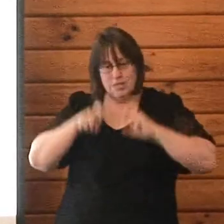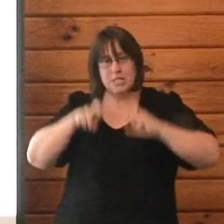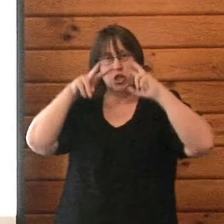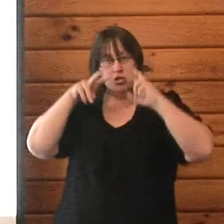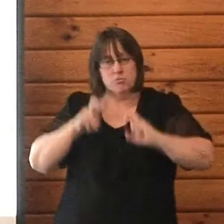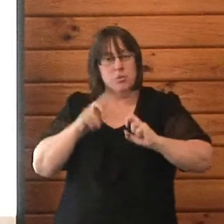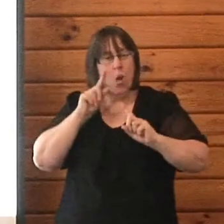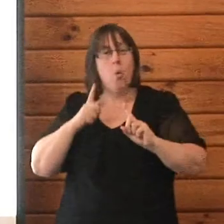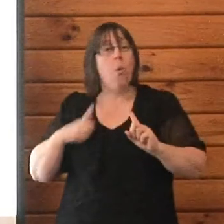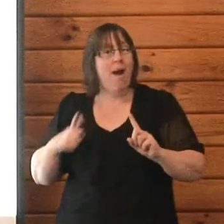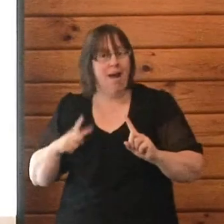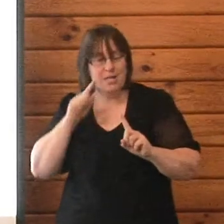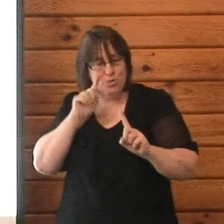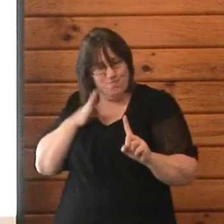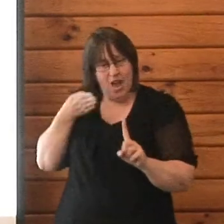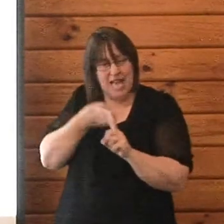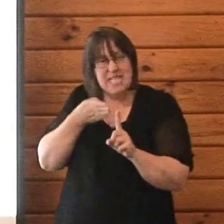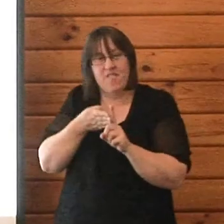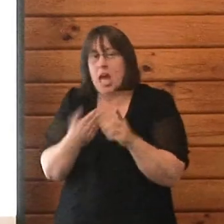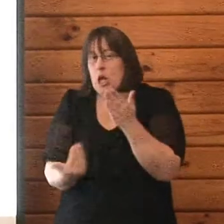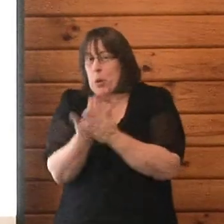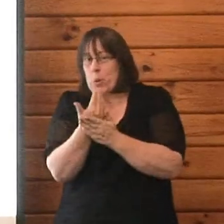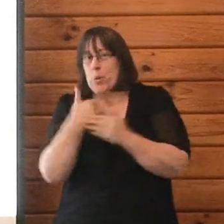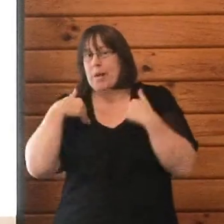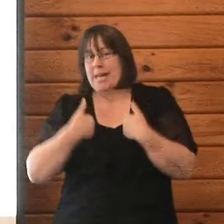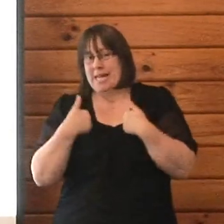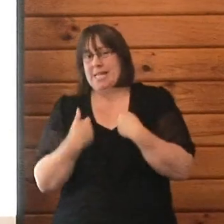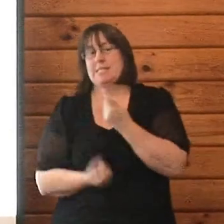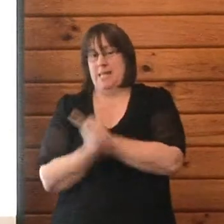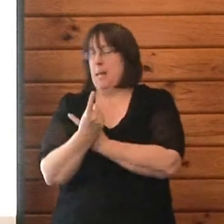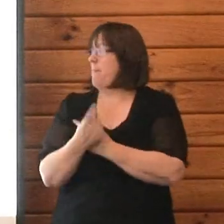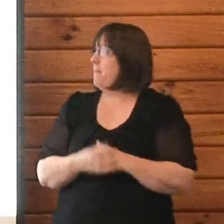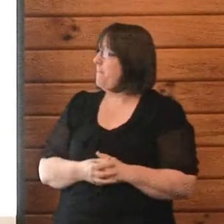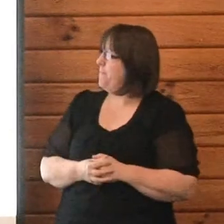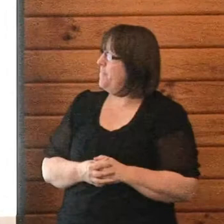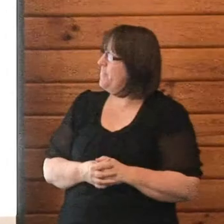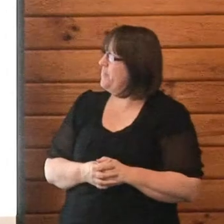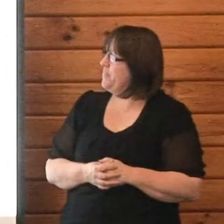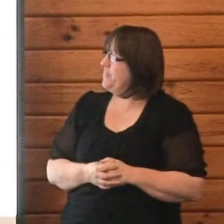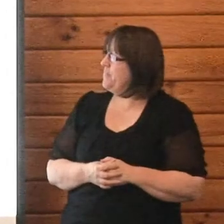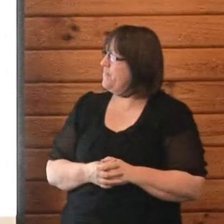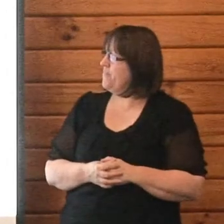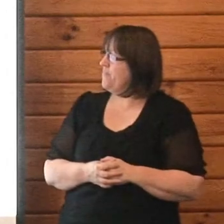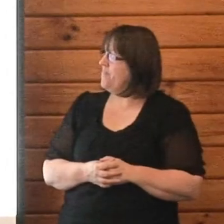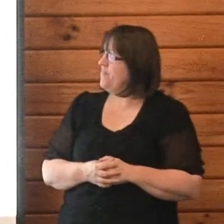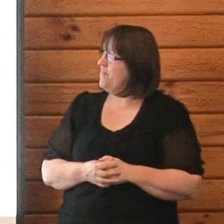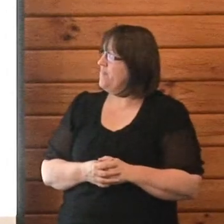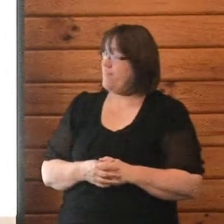to new needs as they arise. That gives you the overview of our different